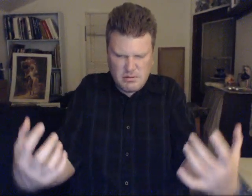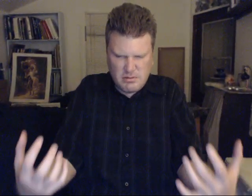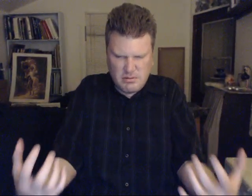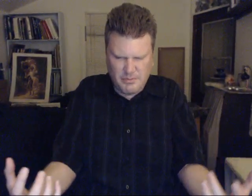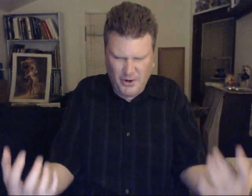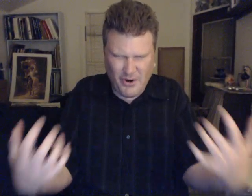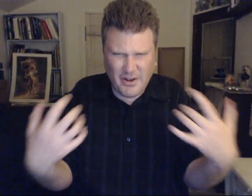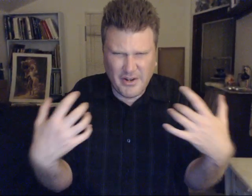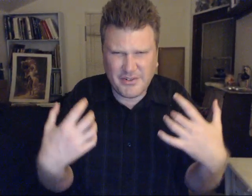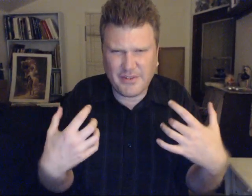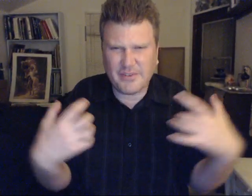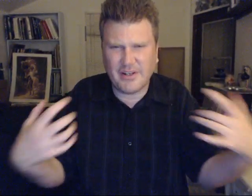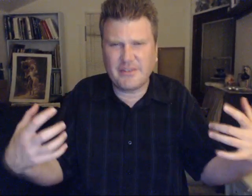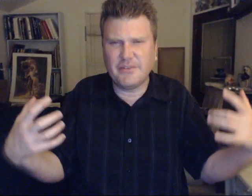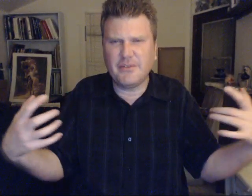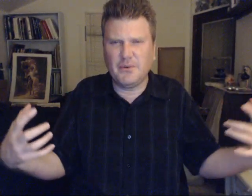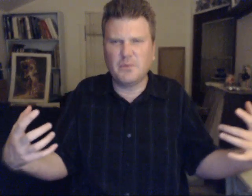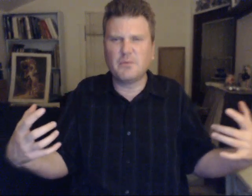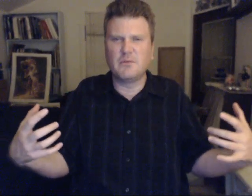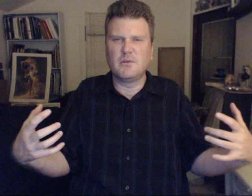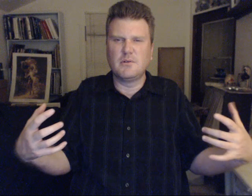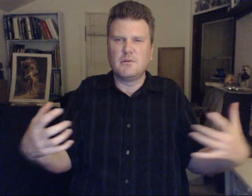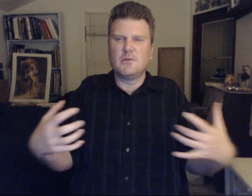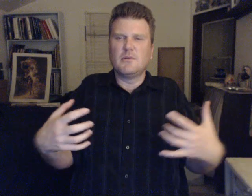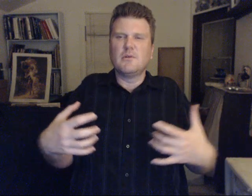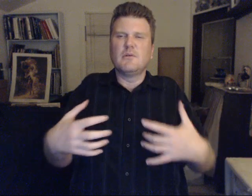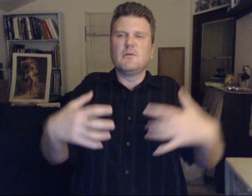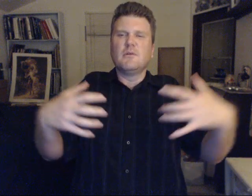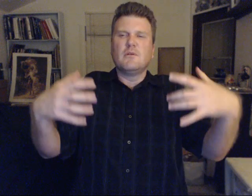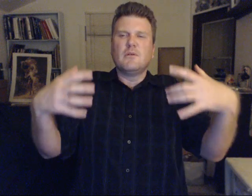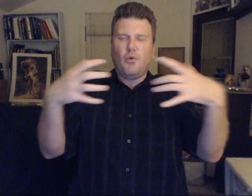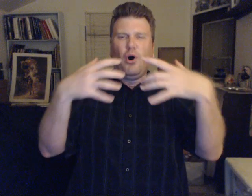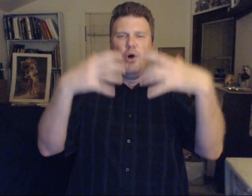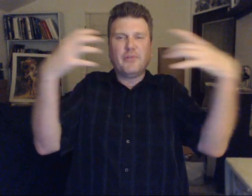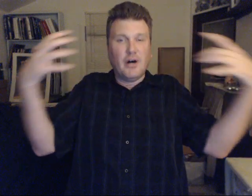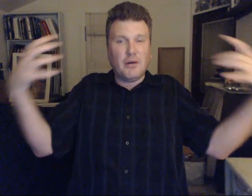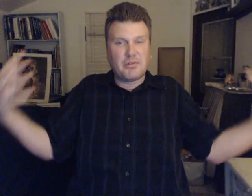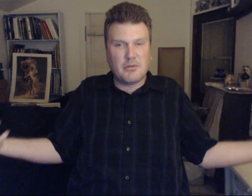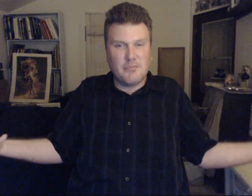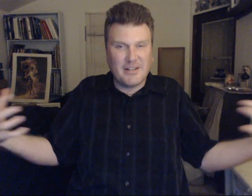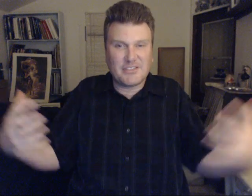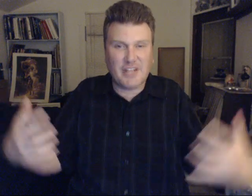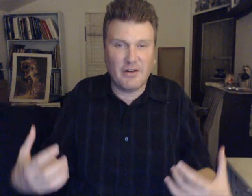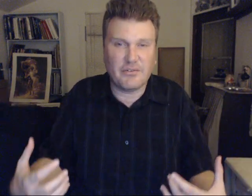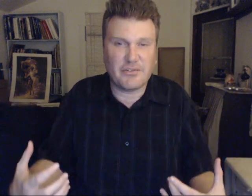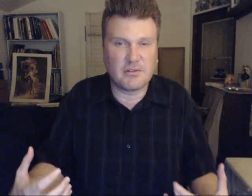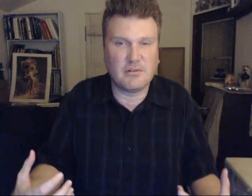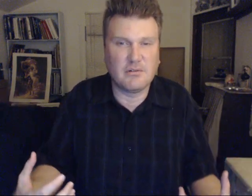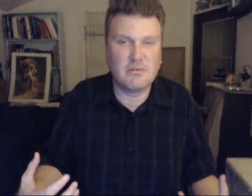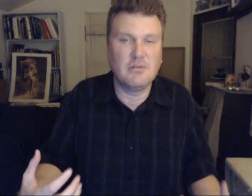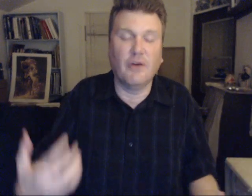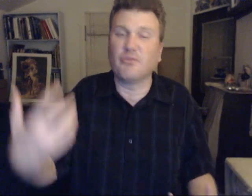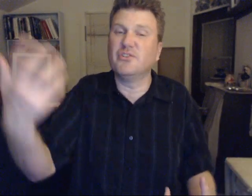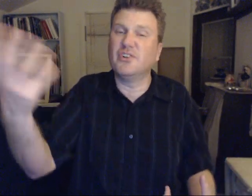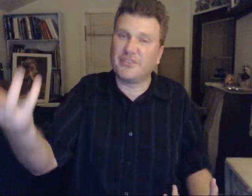But our energies. Connecting to you. Will open up. Many channels. Of realization.